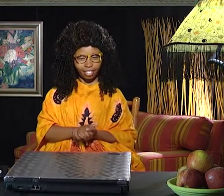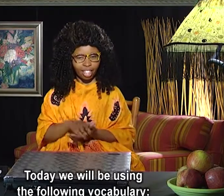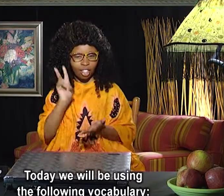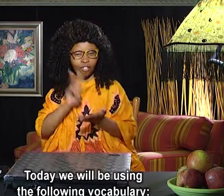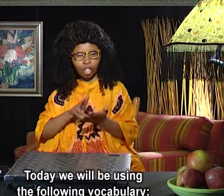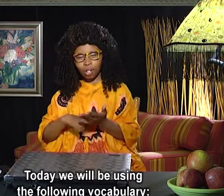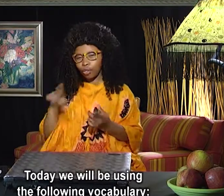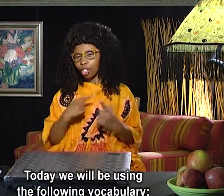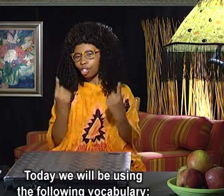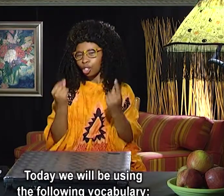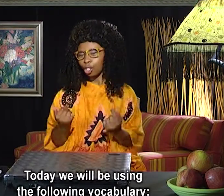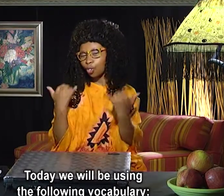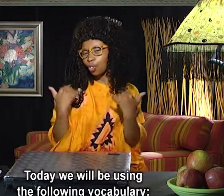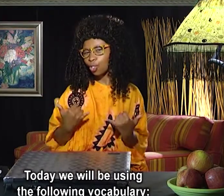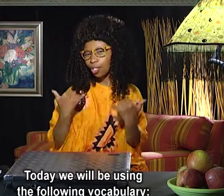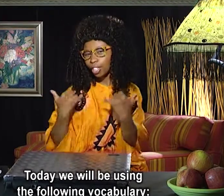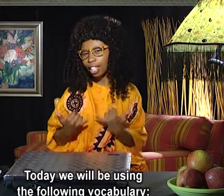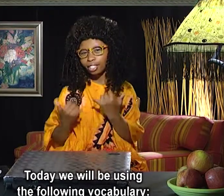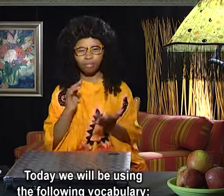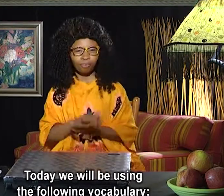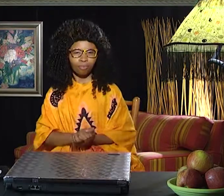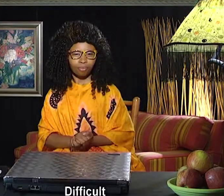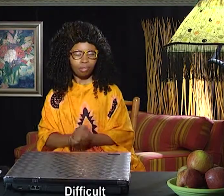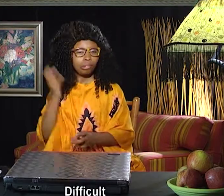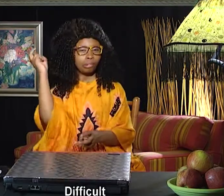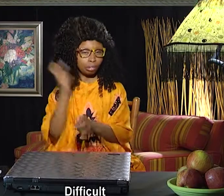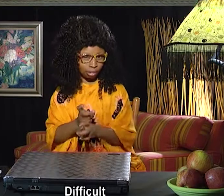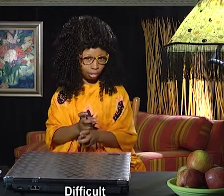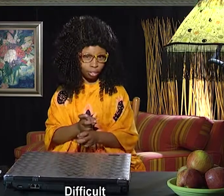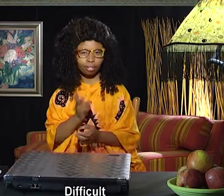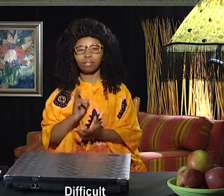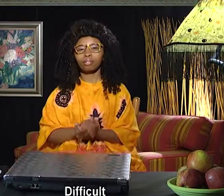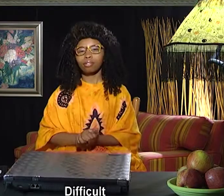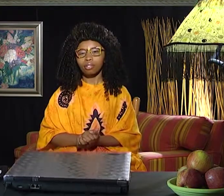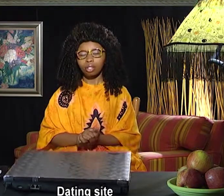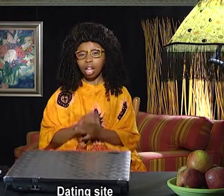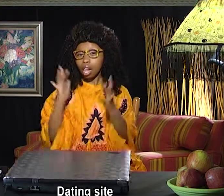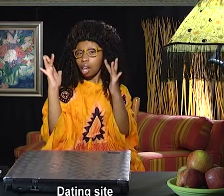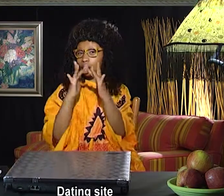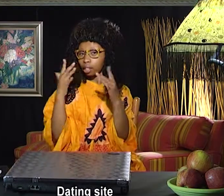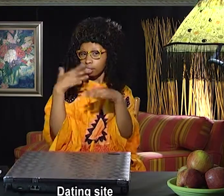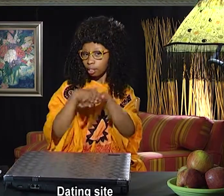Today we'll be using the following vocabulary. Difficult Dating sight